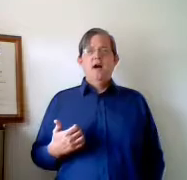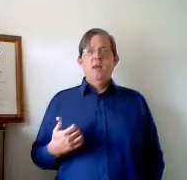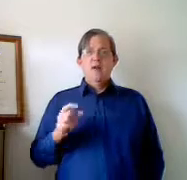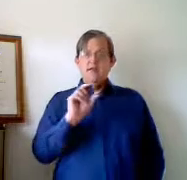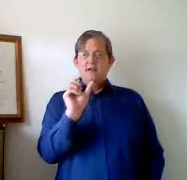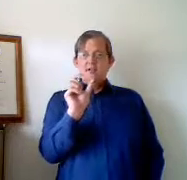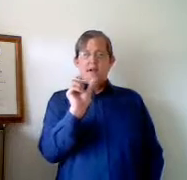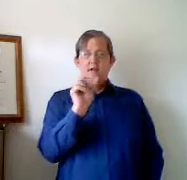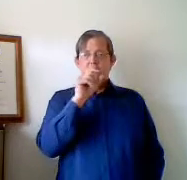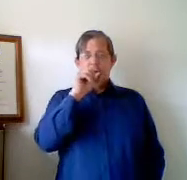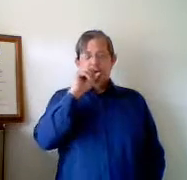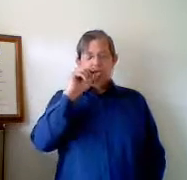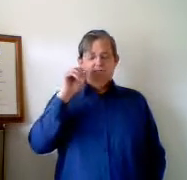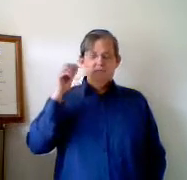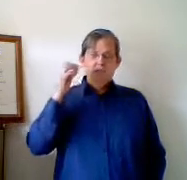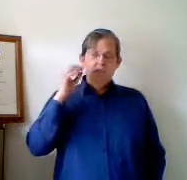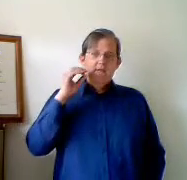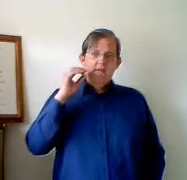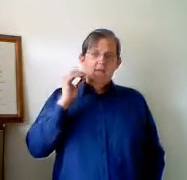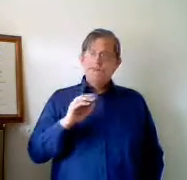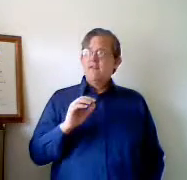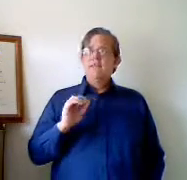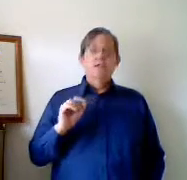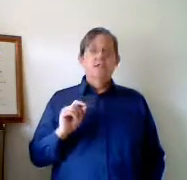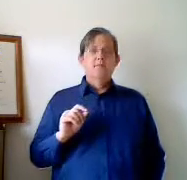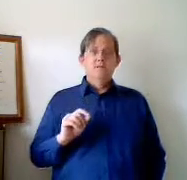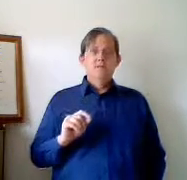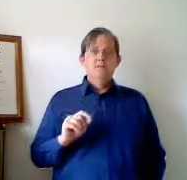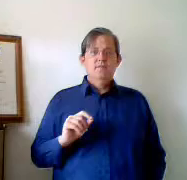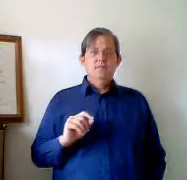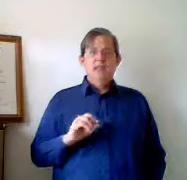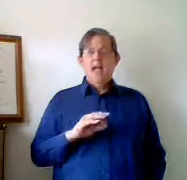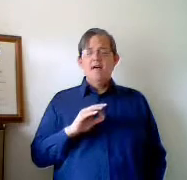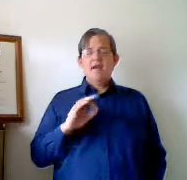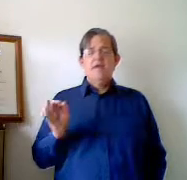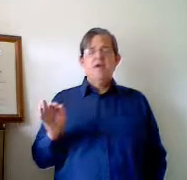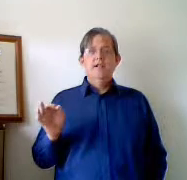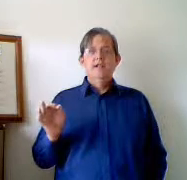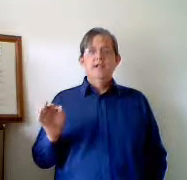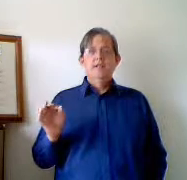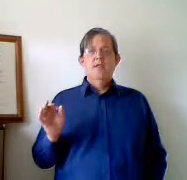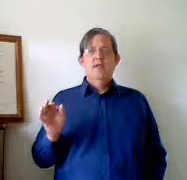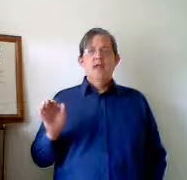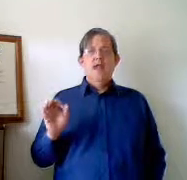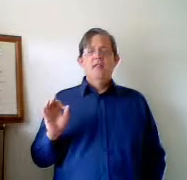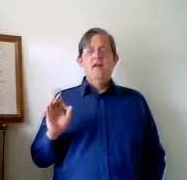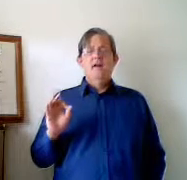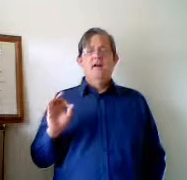by giving a surname first. If I have given first name first, and I have not given you any surname, and then